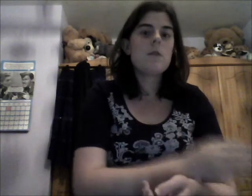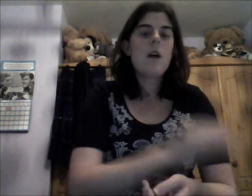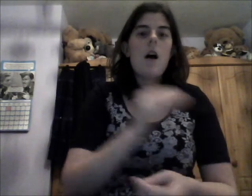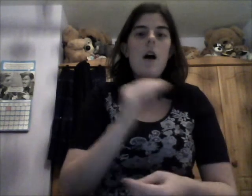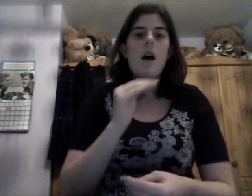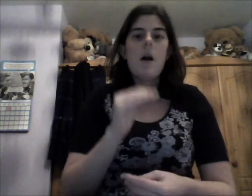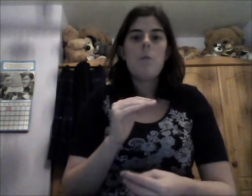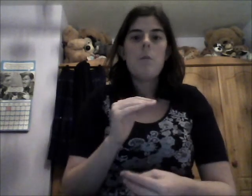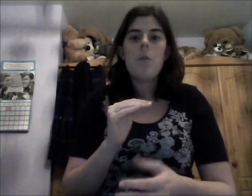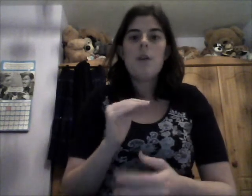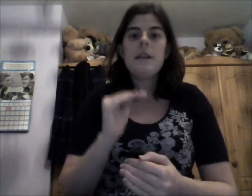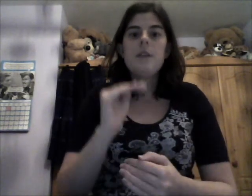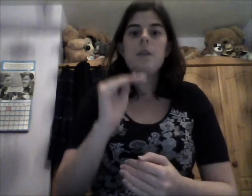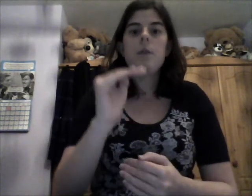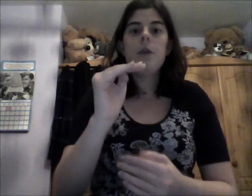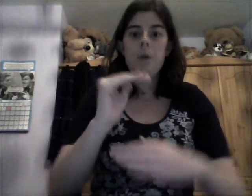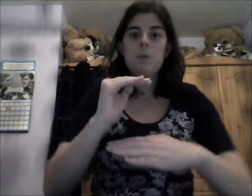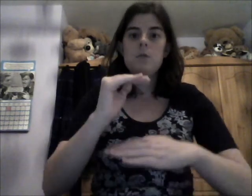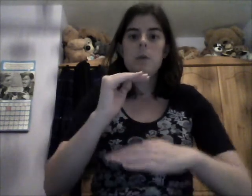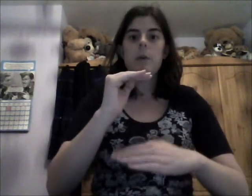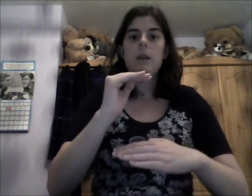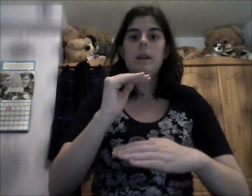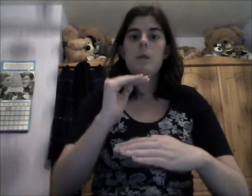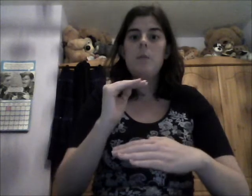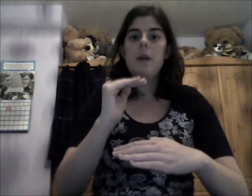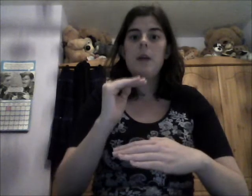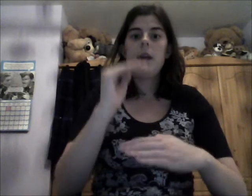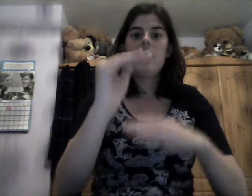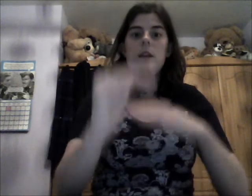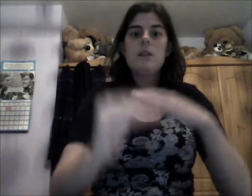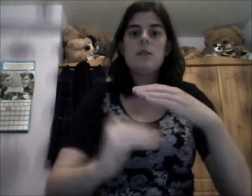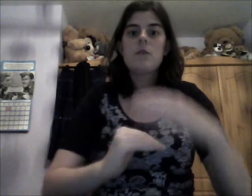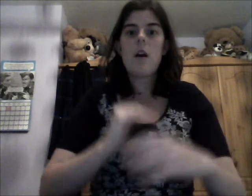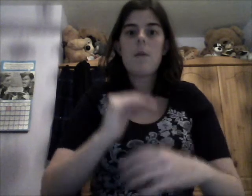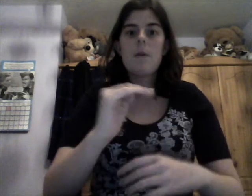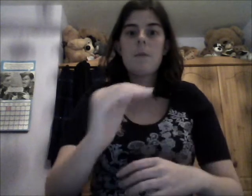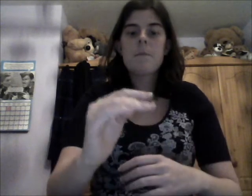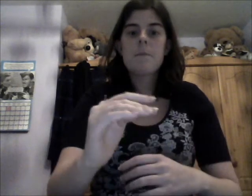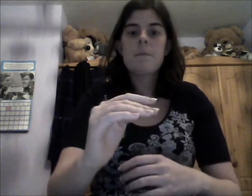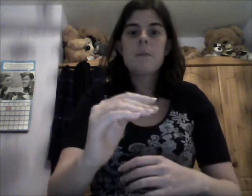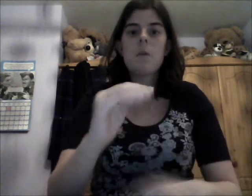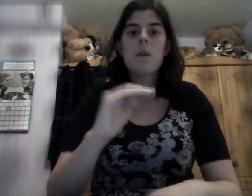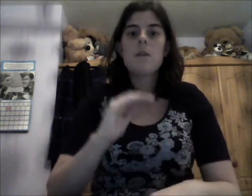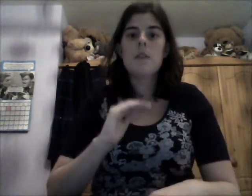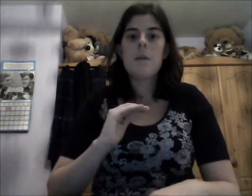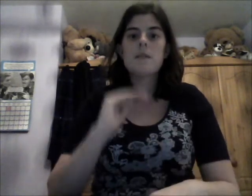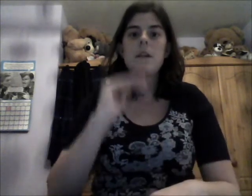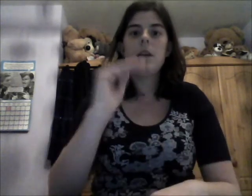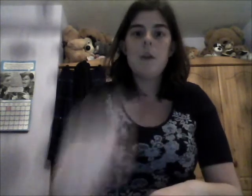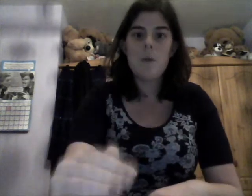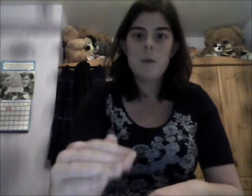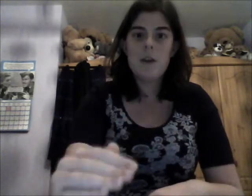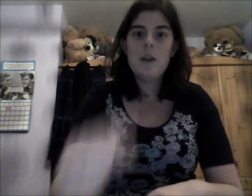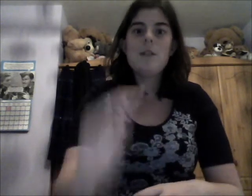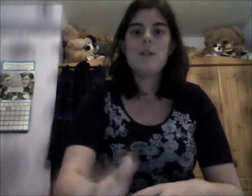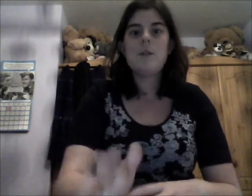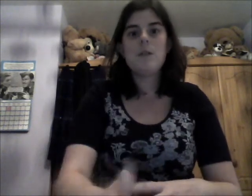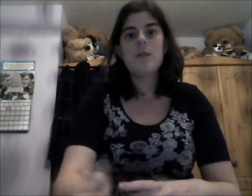I will be pointing to you. So it will be describe, because I'm asking you to do the describing,